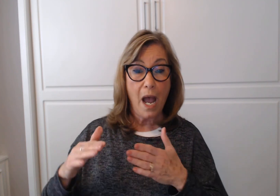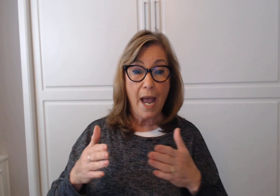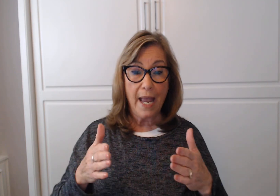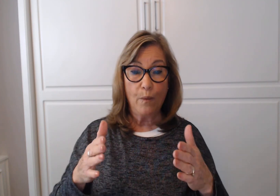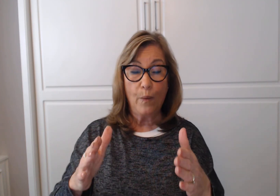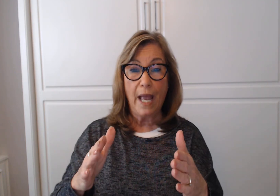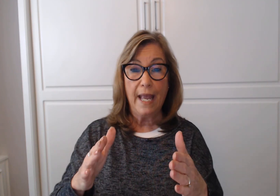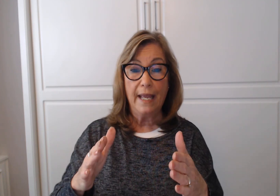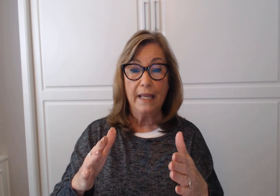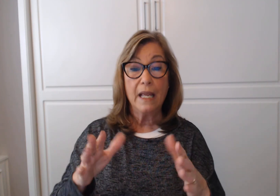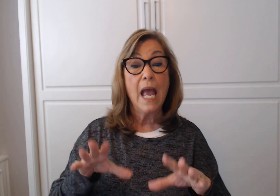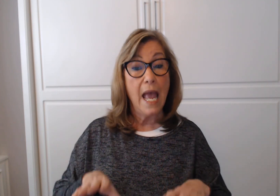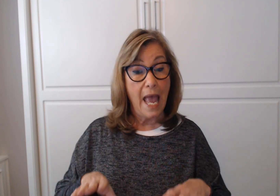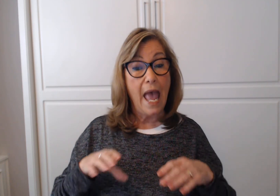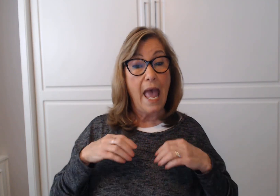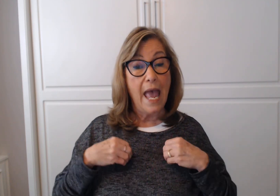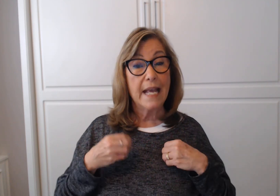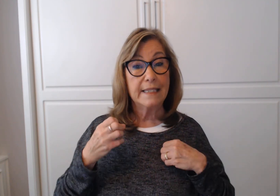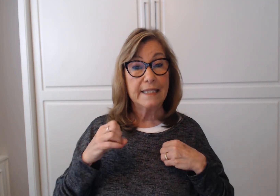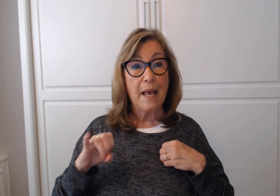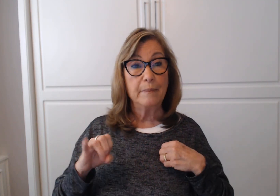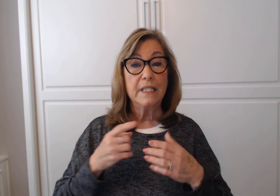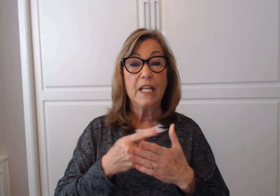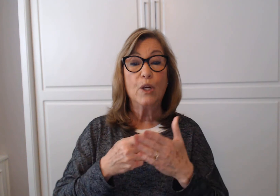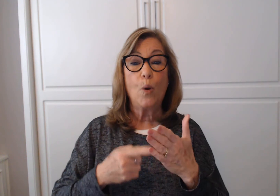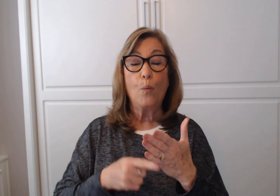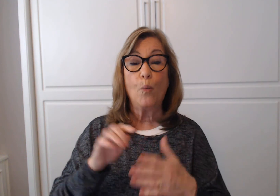Accepting. Whatever. Comes. My. Way.